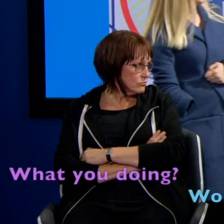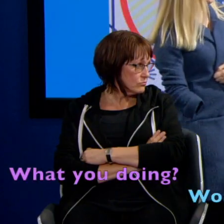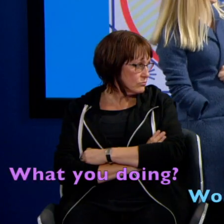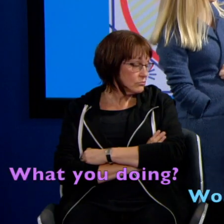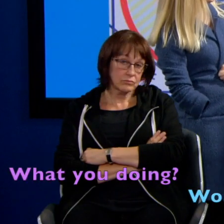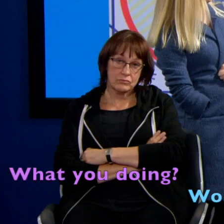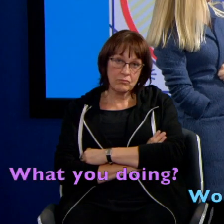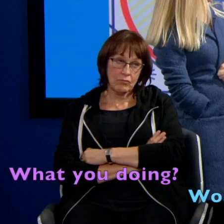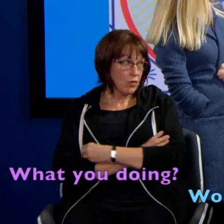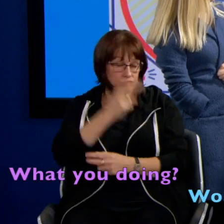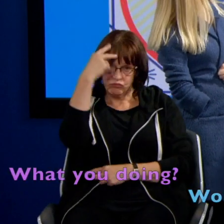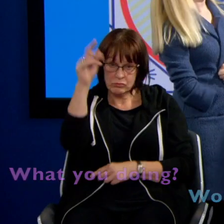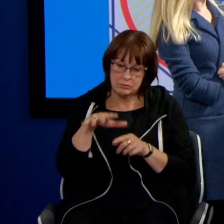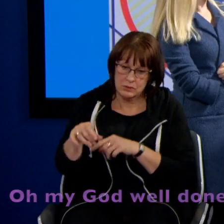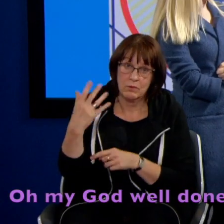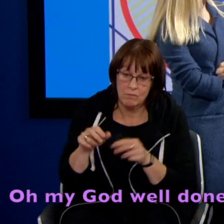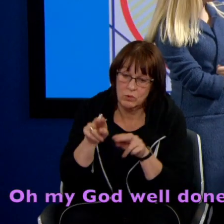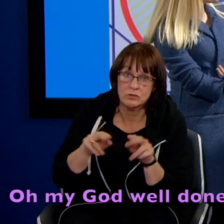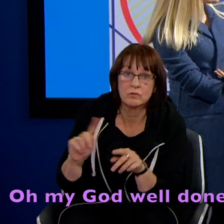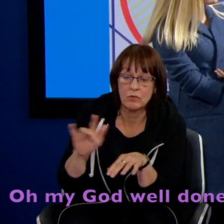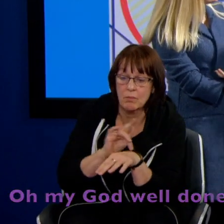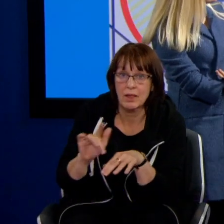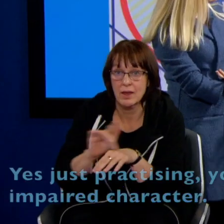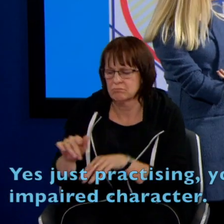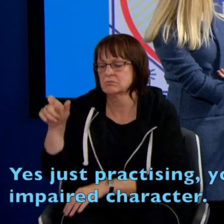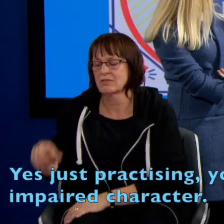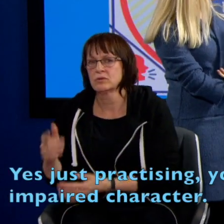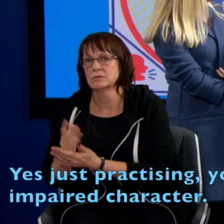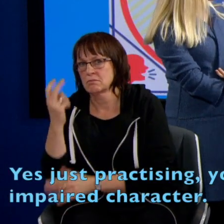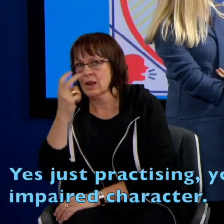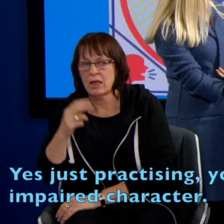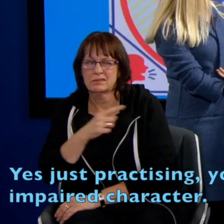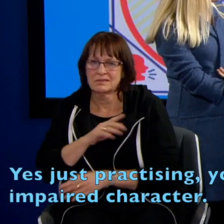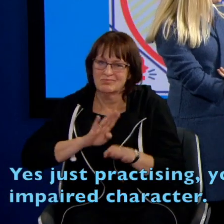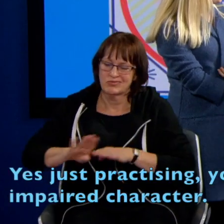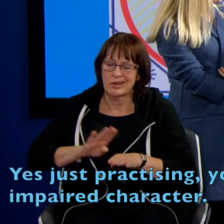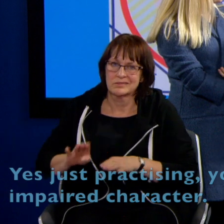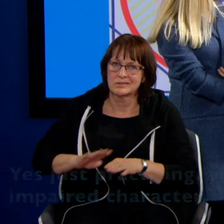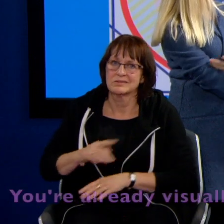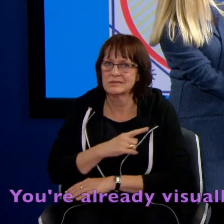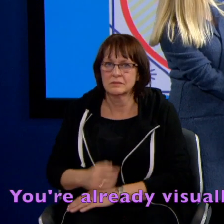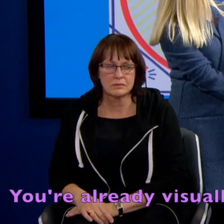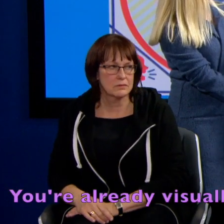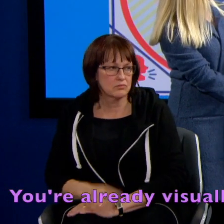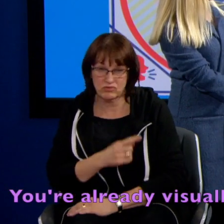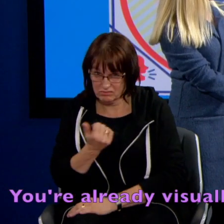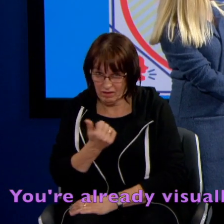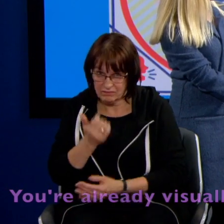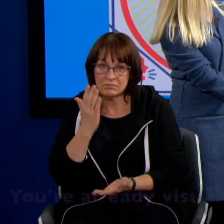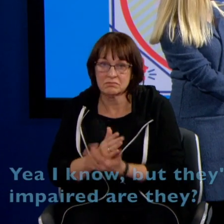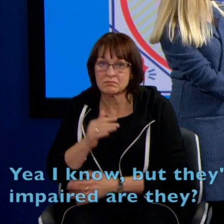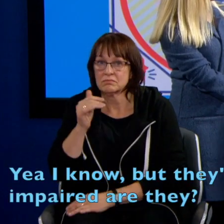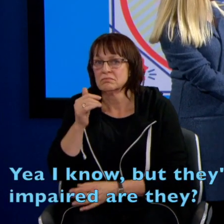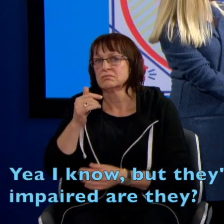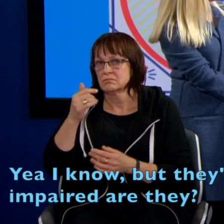What are you doing? Oh, I've got an audition. Oh my god, well done! practising. You know, it's for a visually impaired character. You're already visually